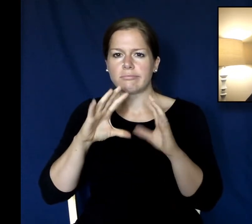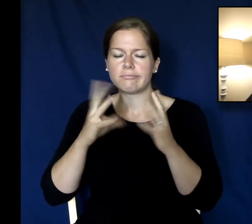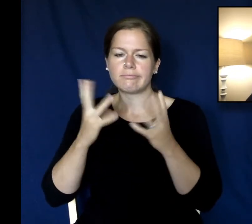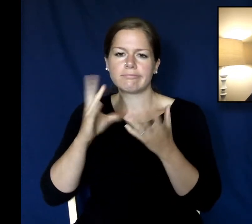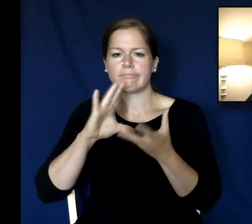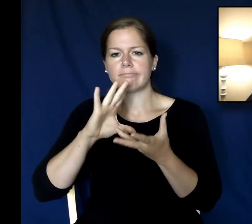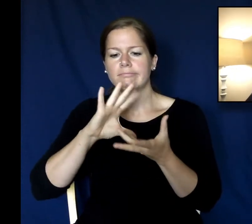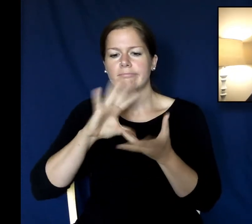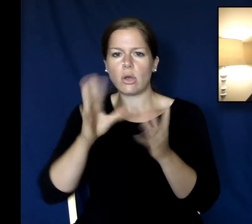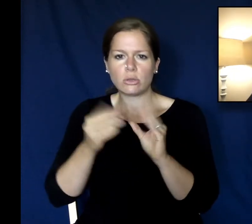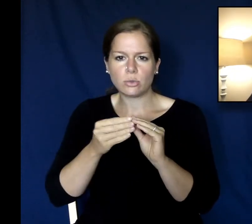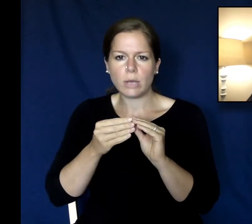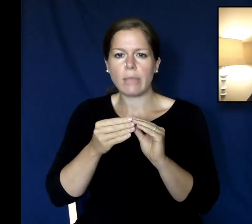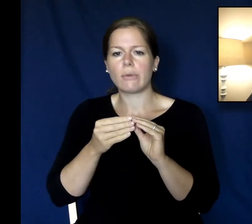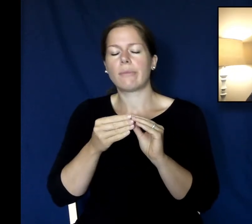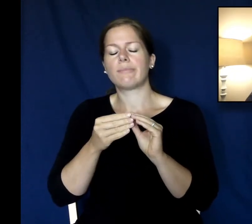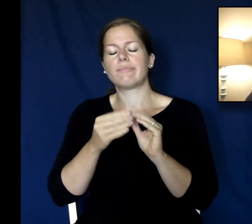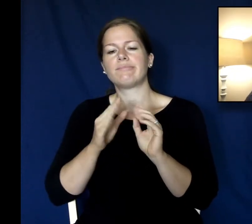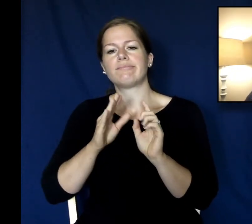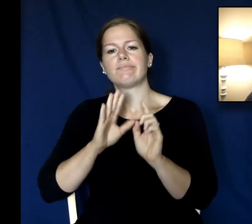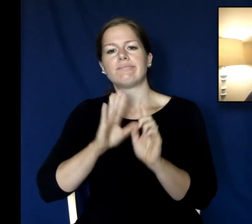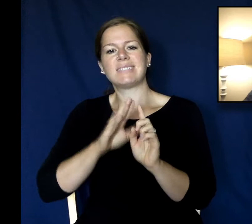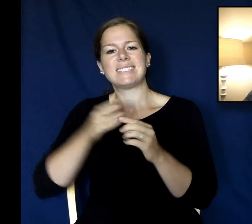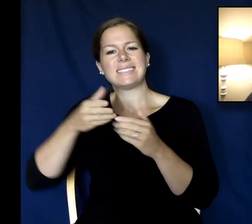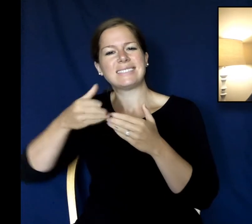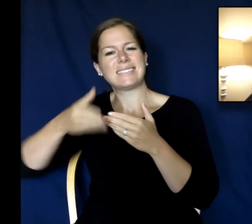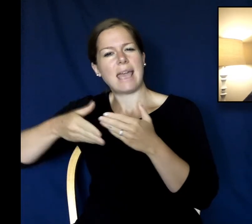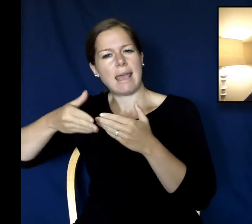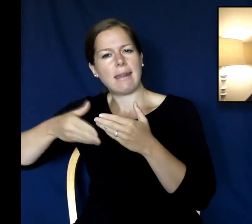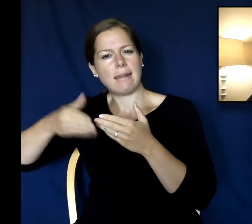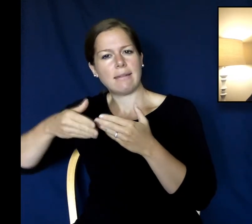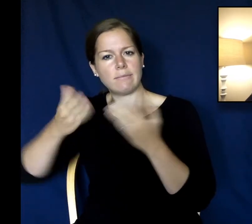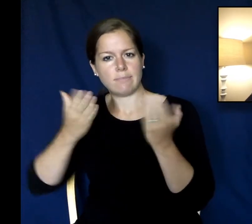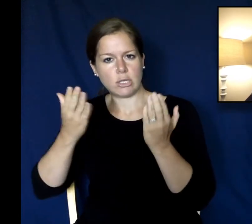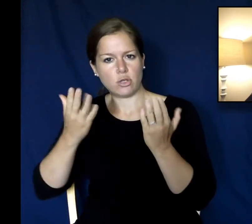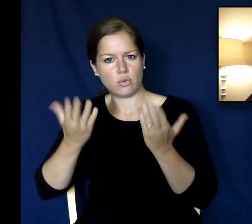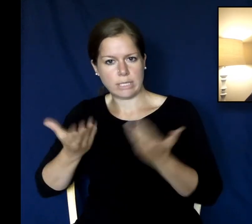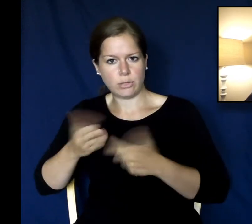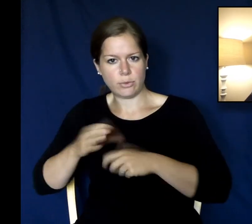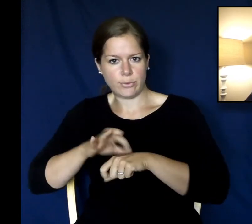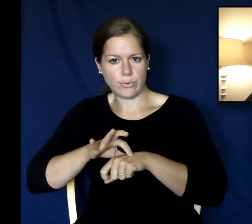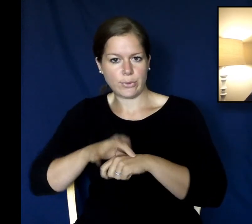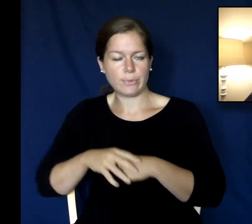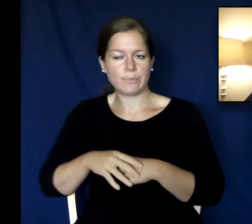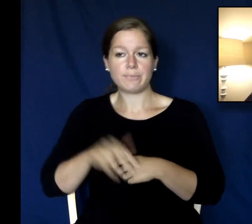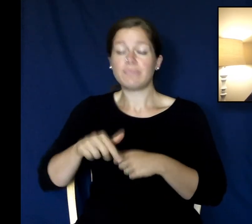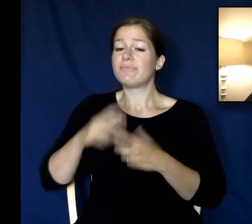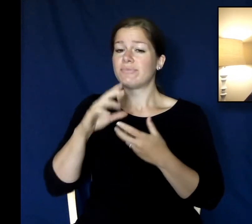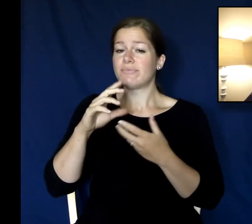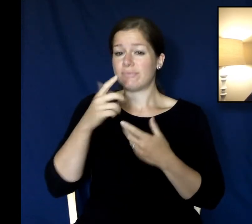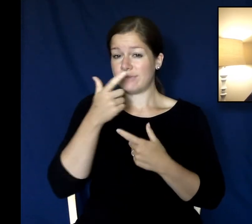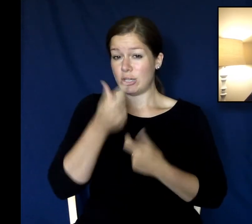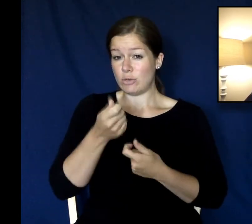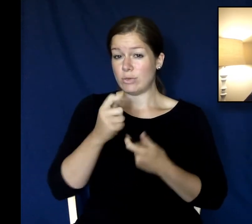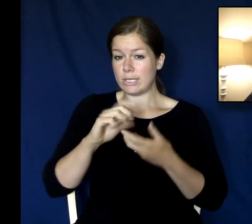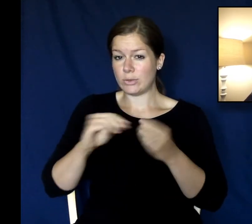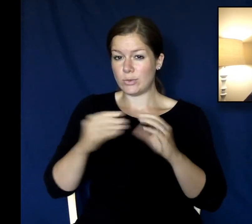on earth and it's very it's a very interesting story was Zacchaeus now Zacchaeus was